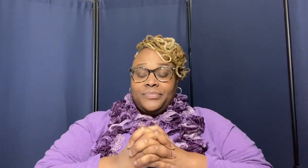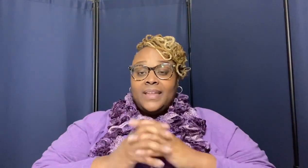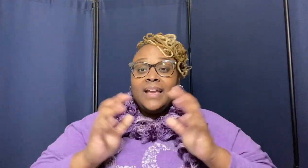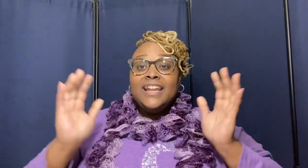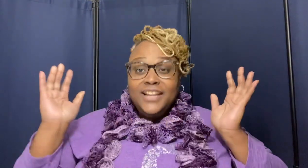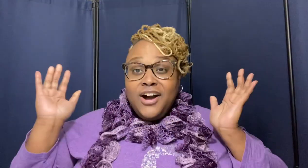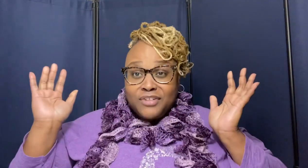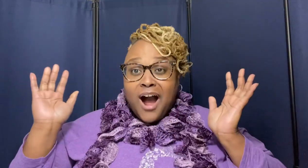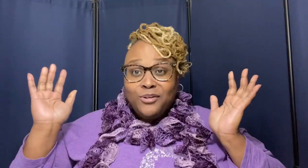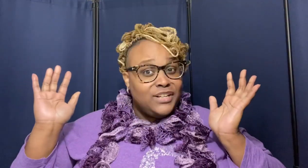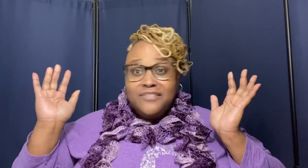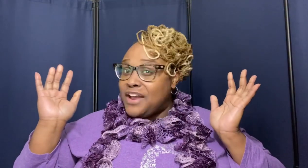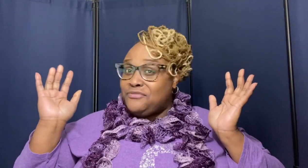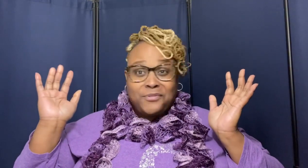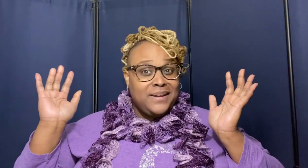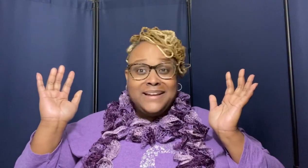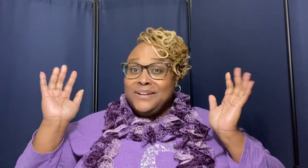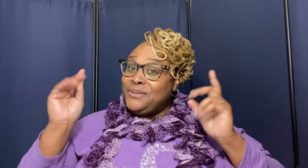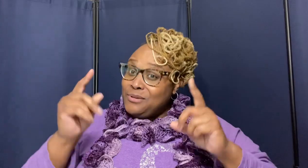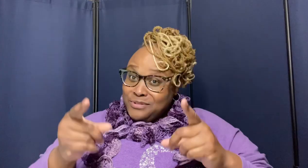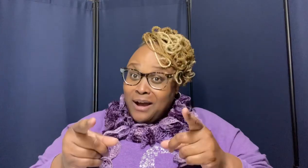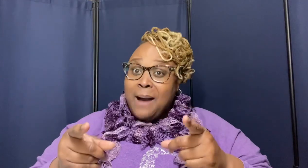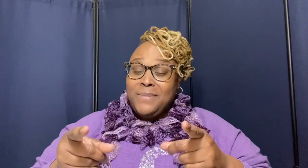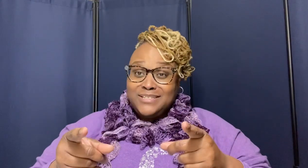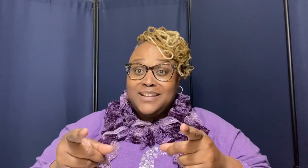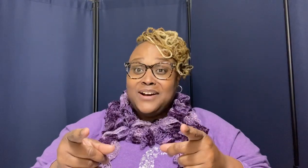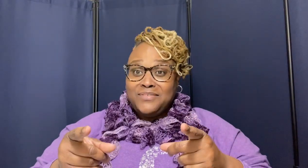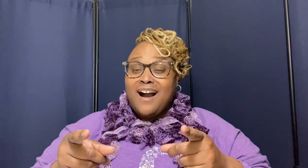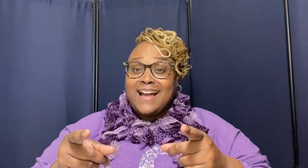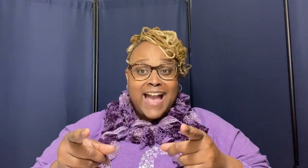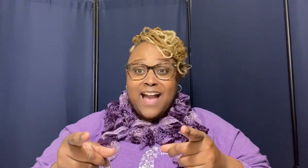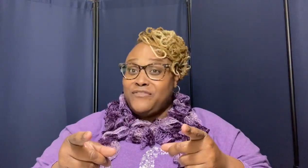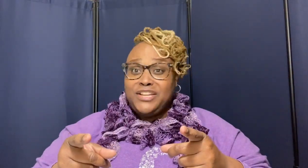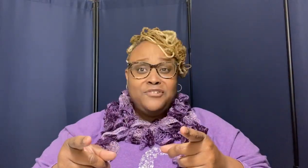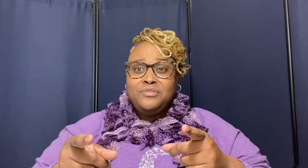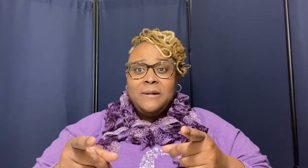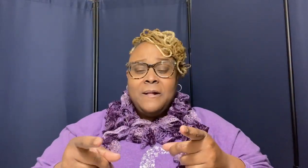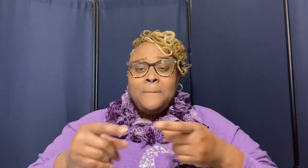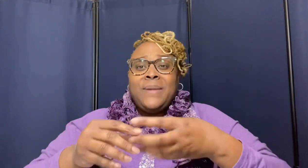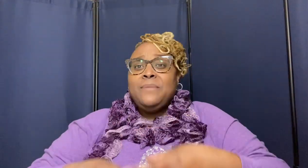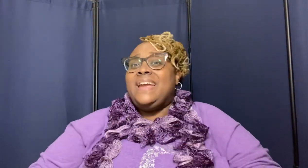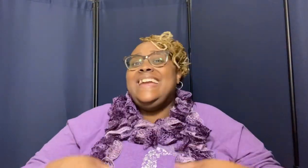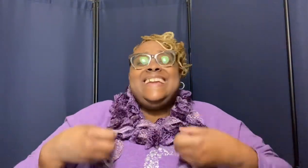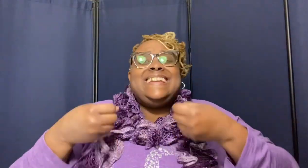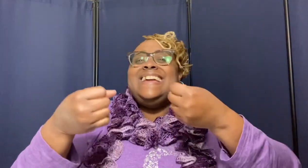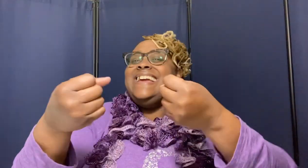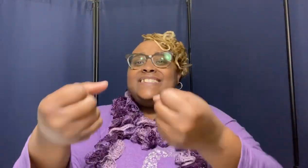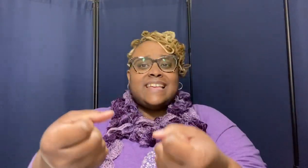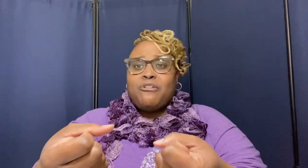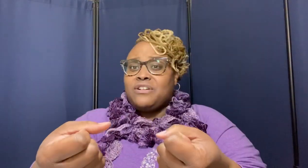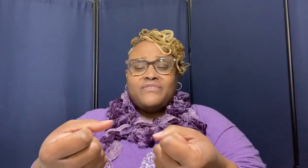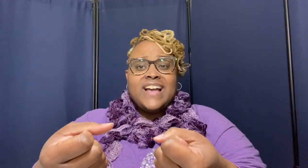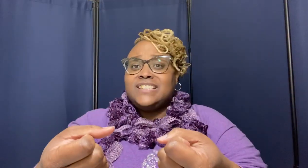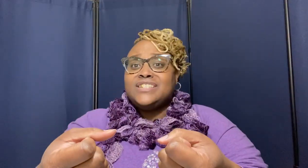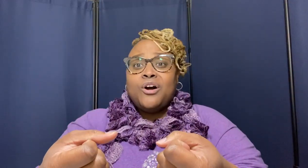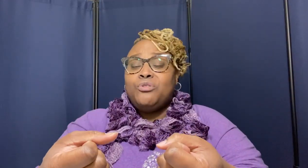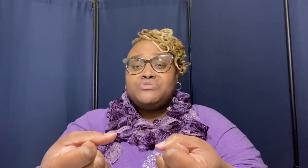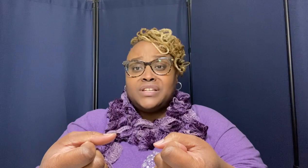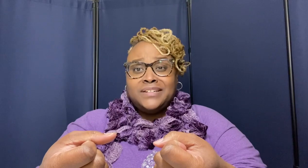love calls love ain't free do you know how much love god had for you baby he he sacrificed his own son